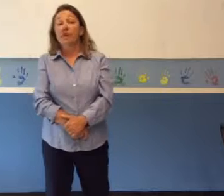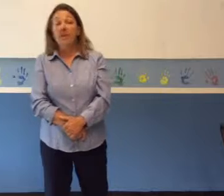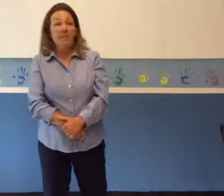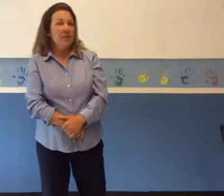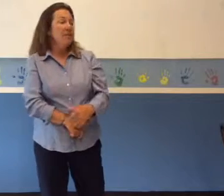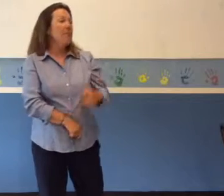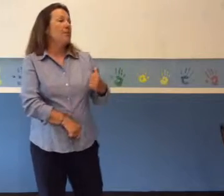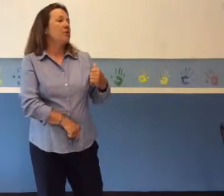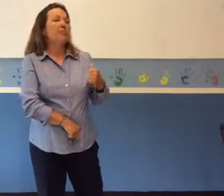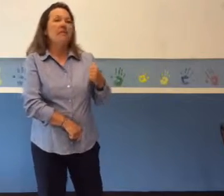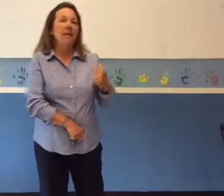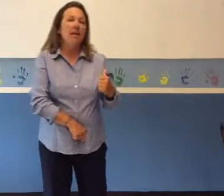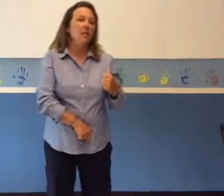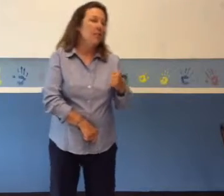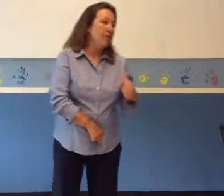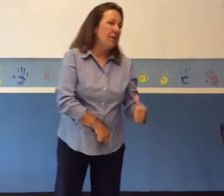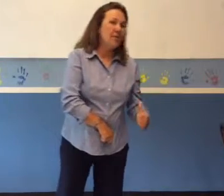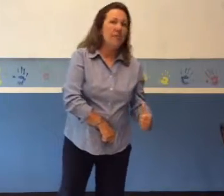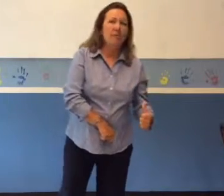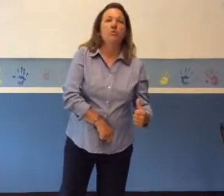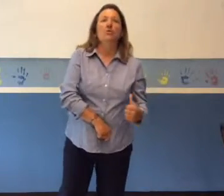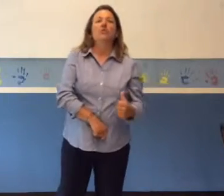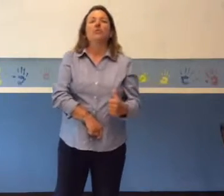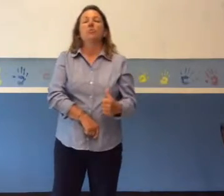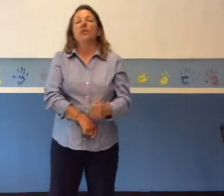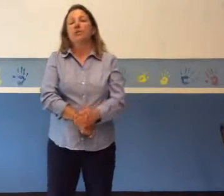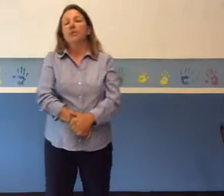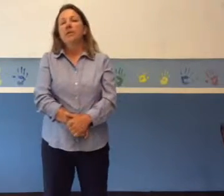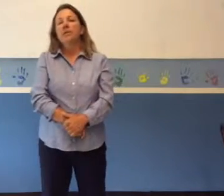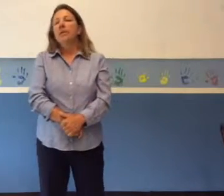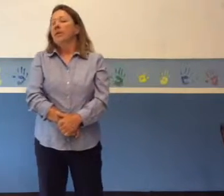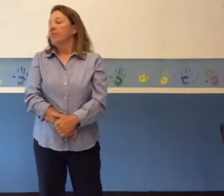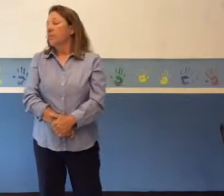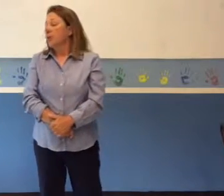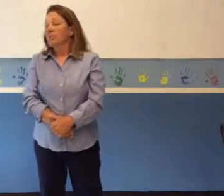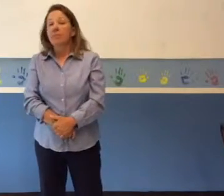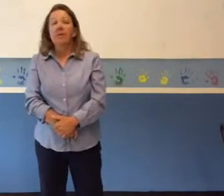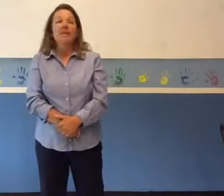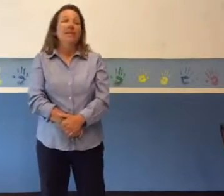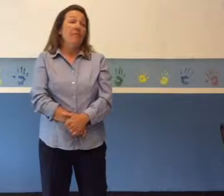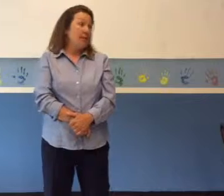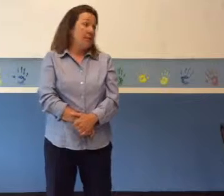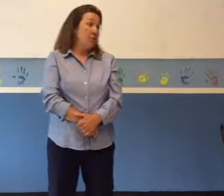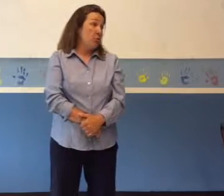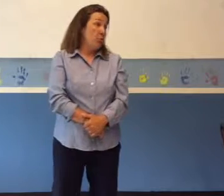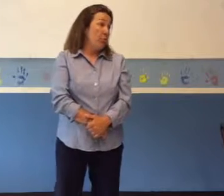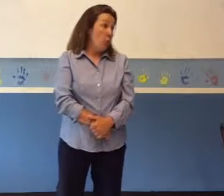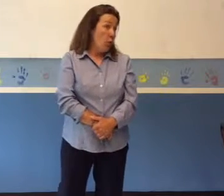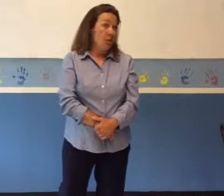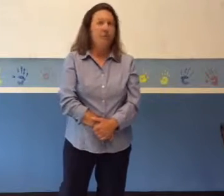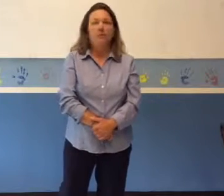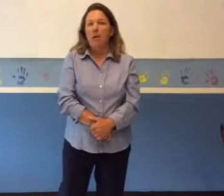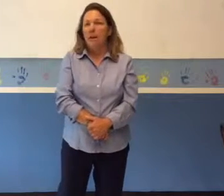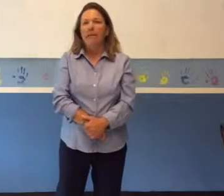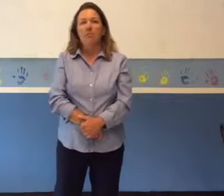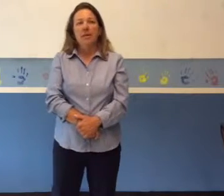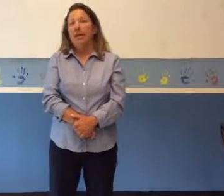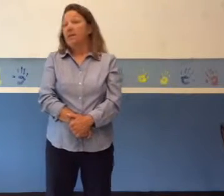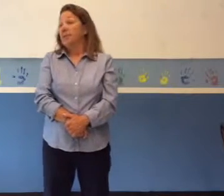effectively, they must be tailored to each individual situation. The possibility of financial rewards directly related